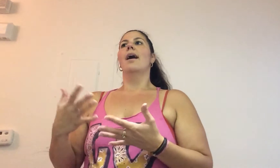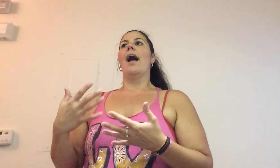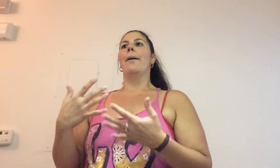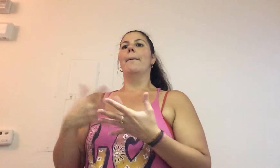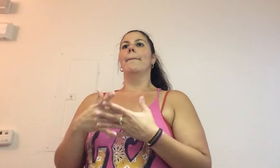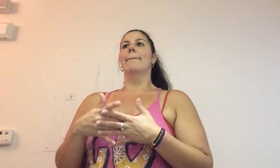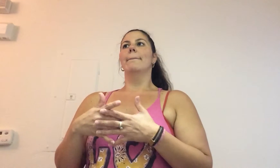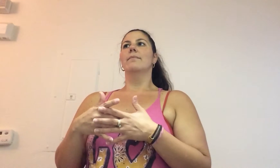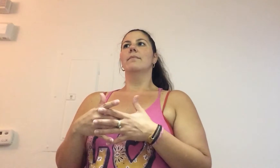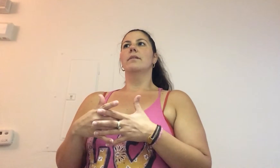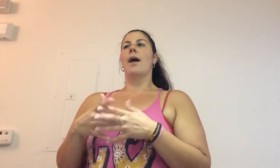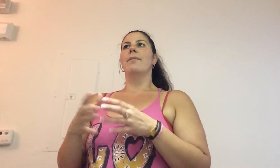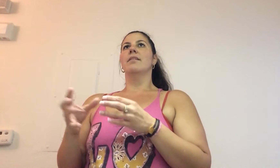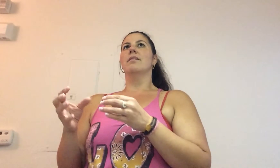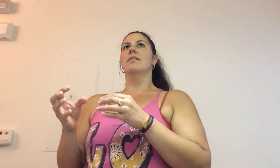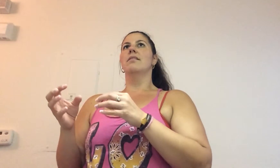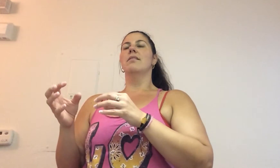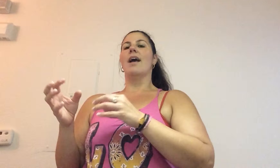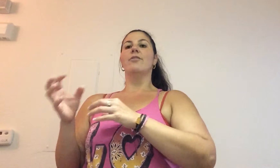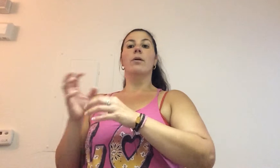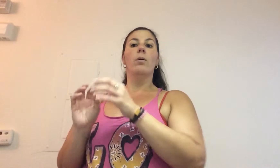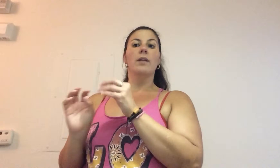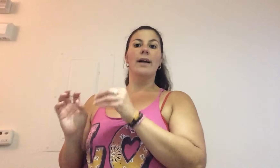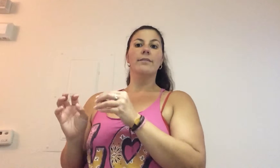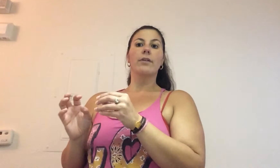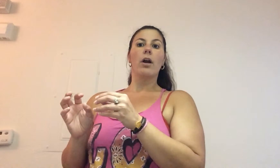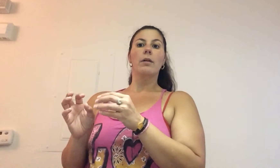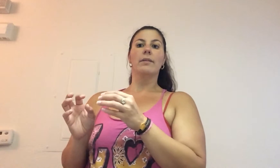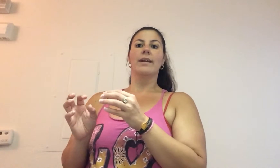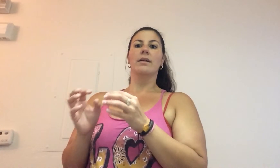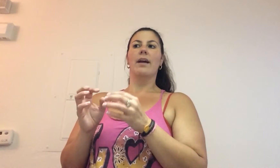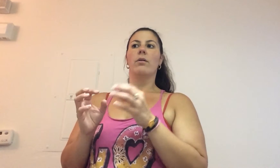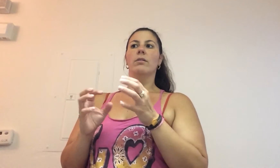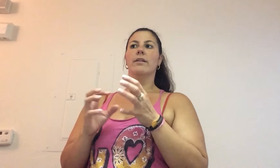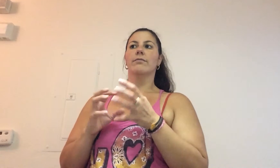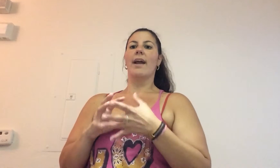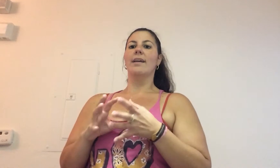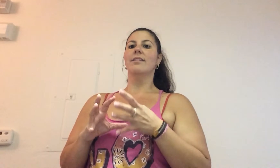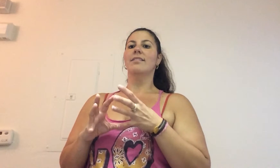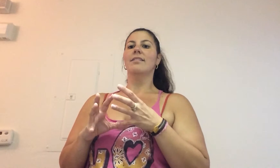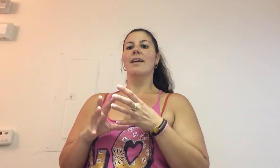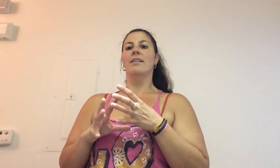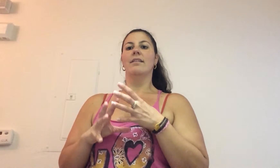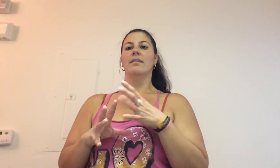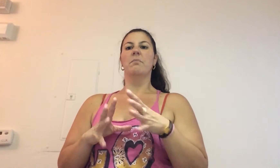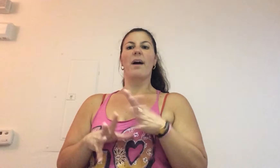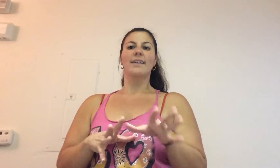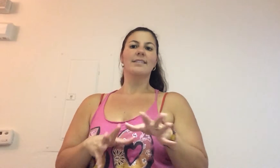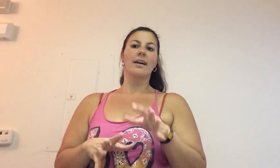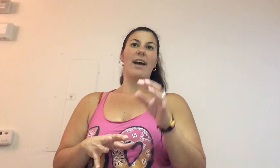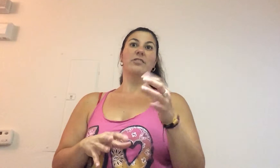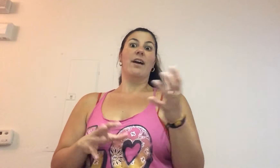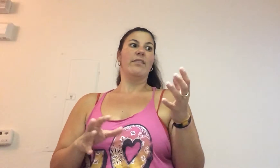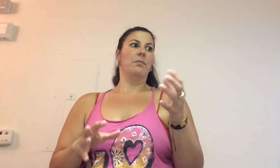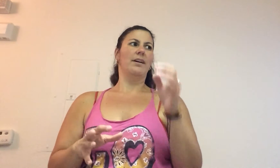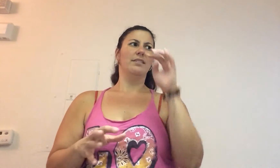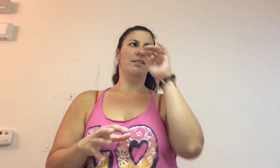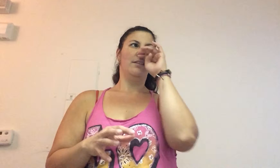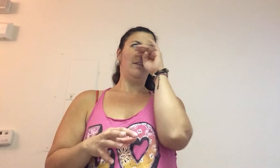Um, I've been not doing a whole lot of carbs, like not a whole lot of rice and pasta. Actually, I haven't had pasta this